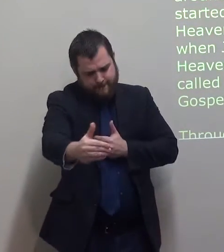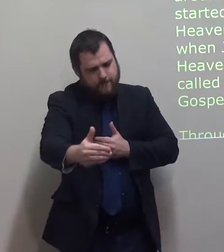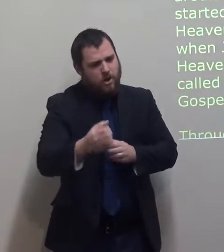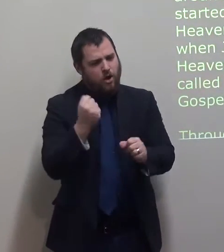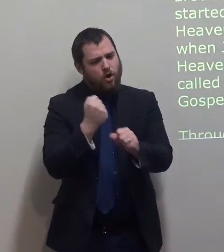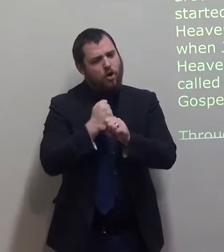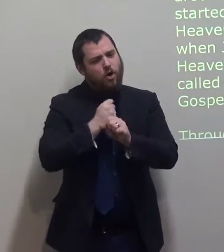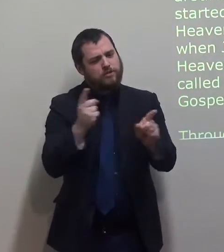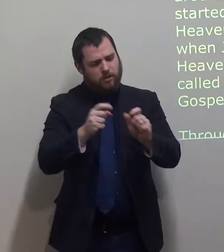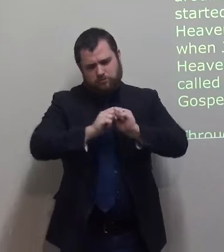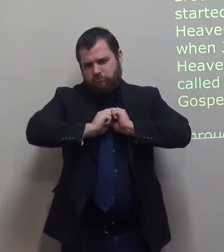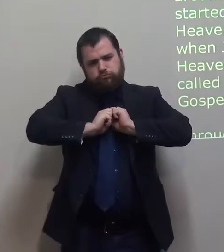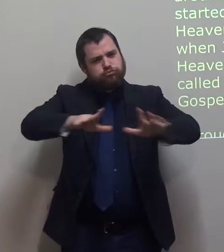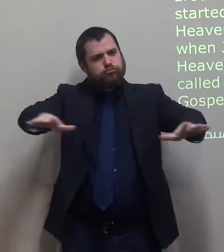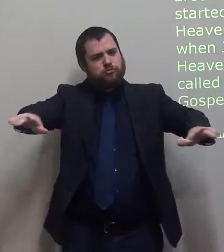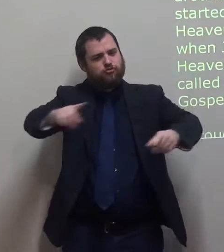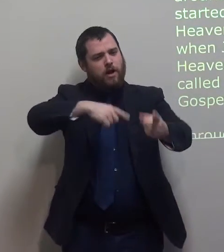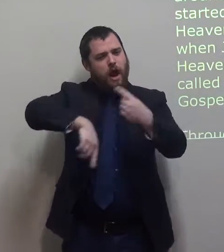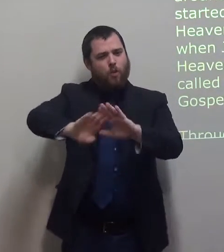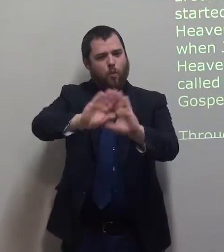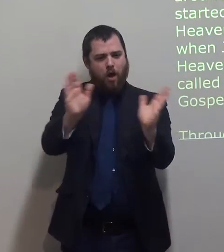The last days started when Jesus went back to heaven.